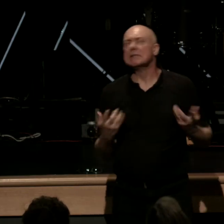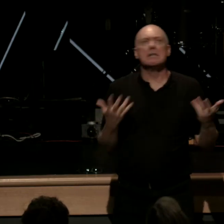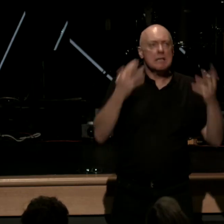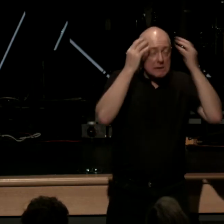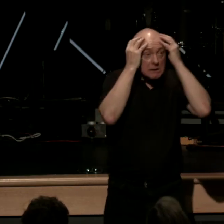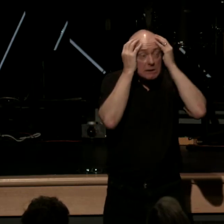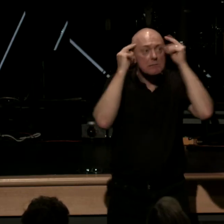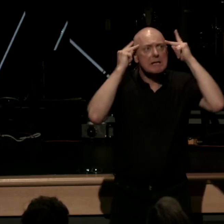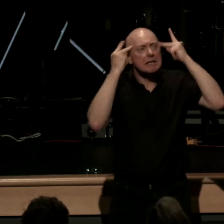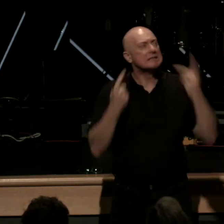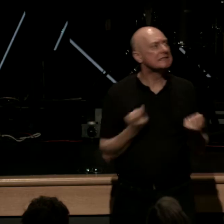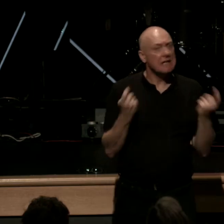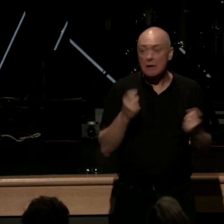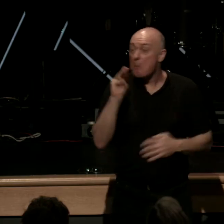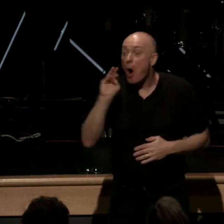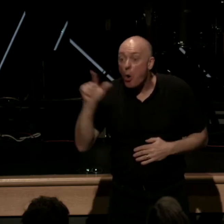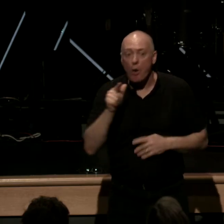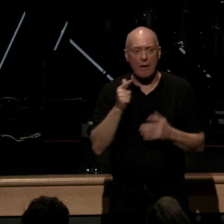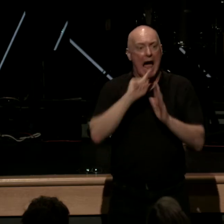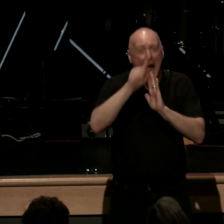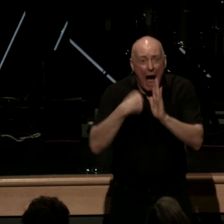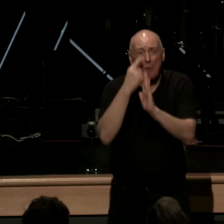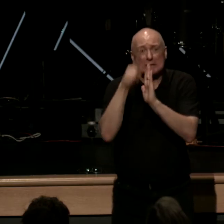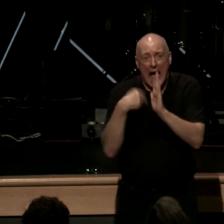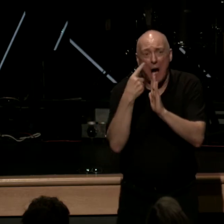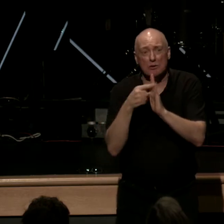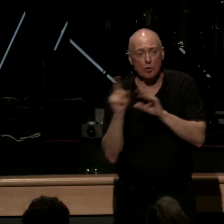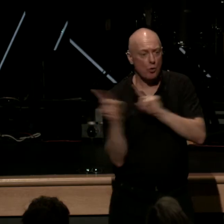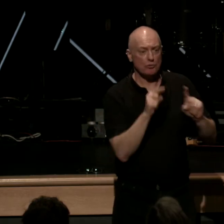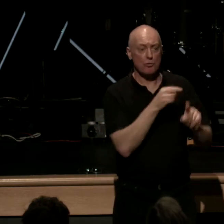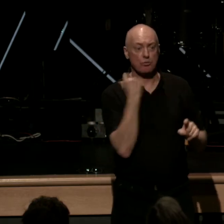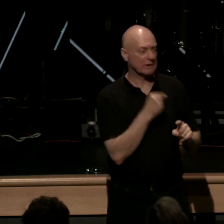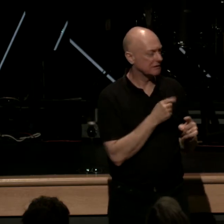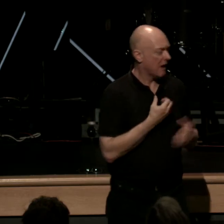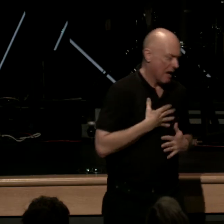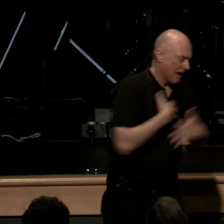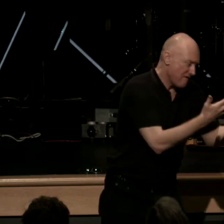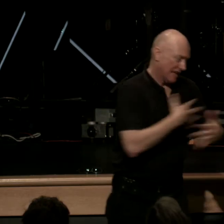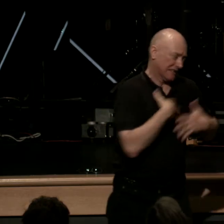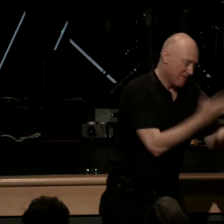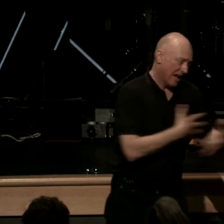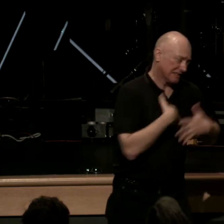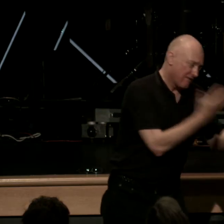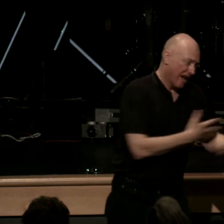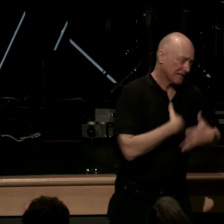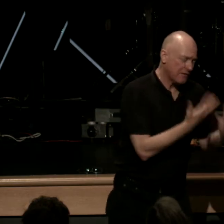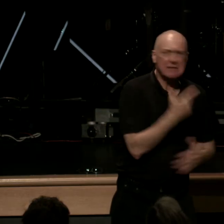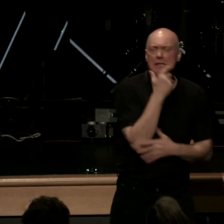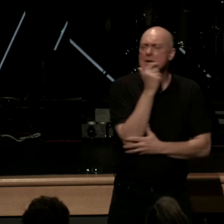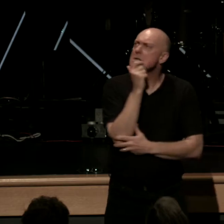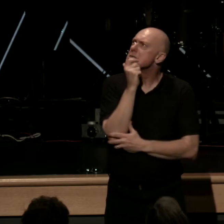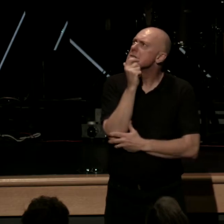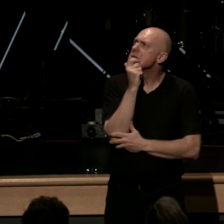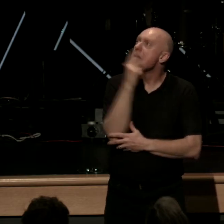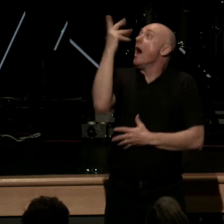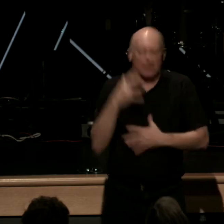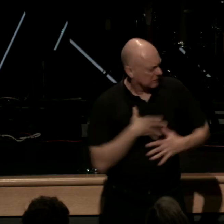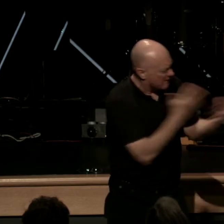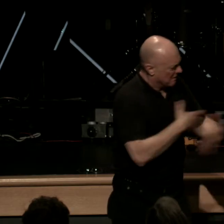we learned that Martin Luther would spend hours in confession desperately seeking to uncover any sin that would block his way to